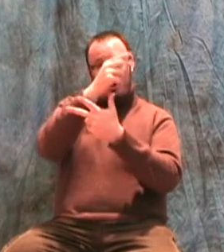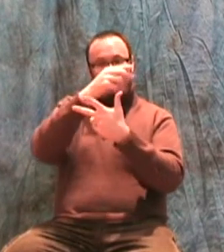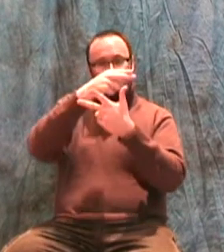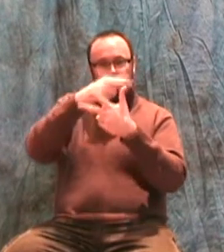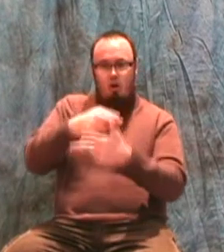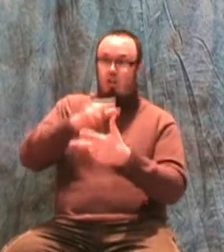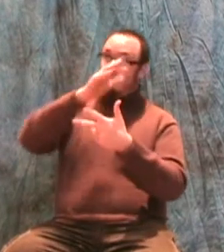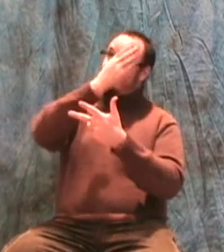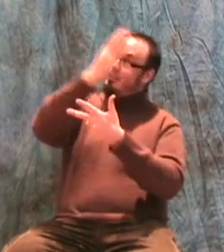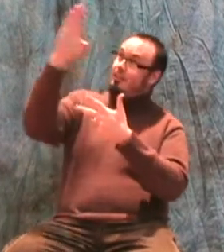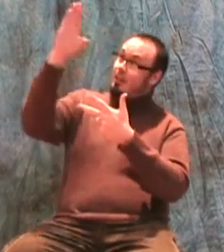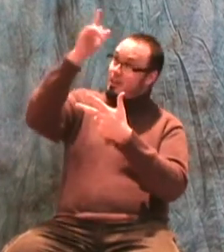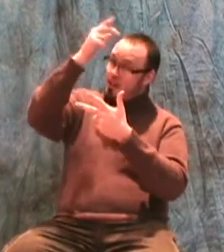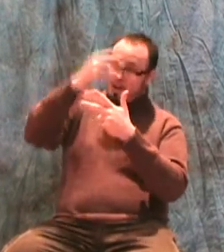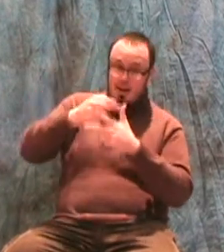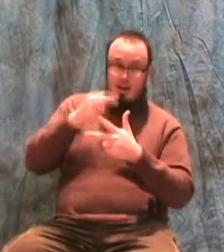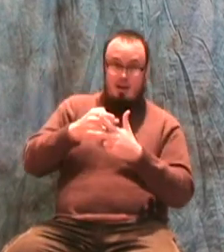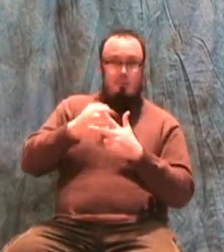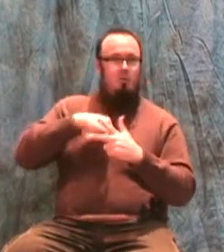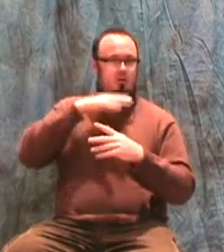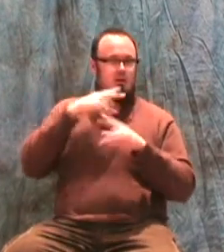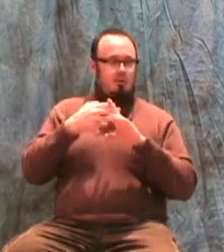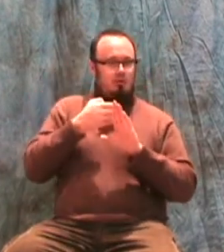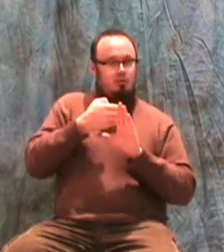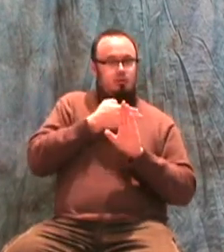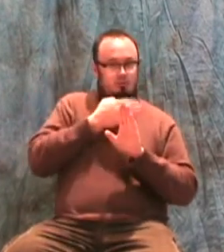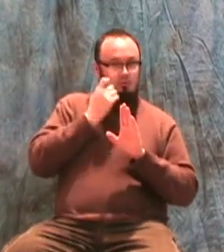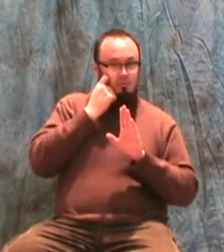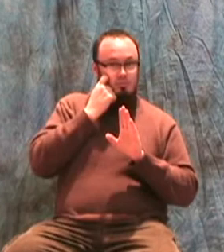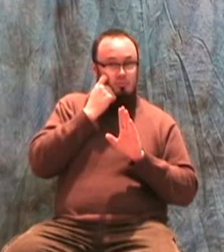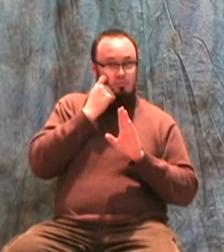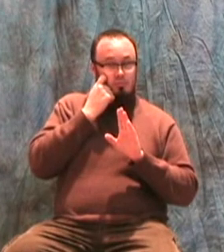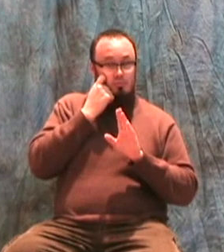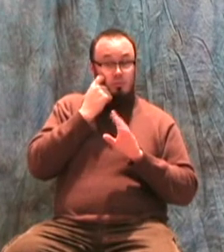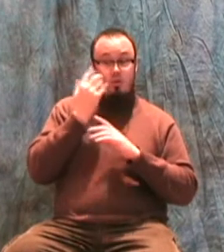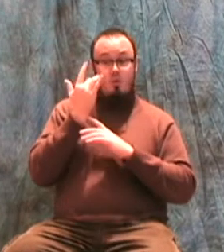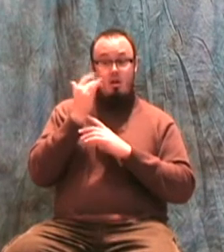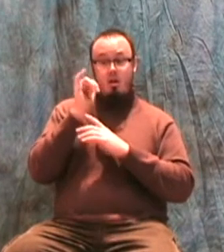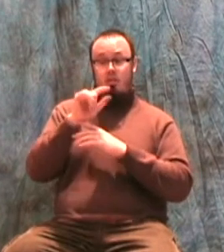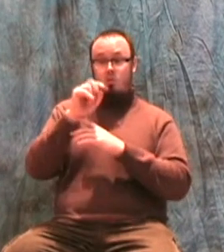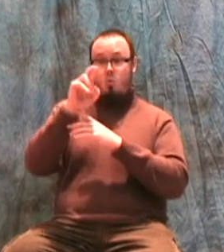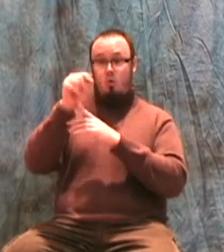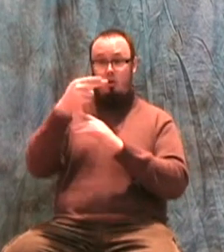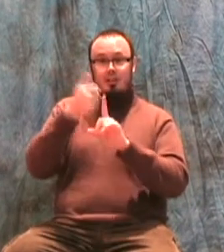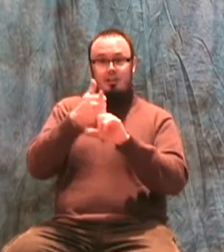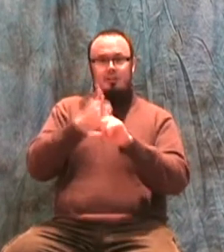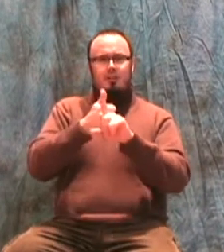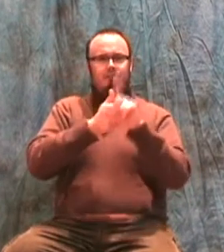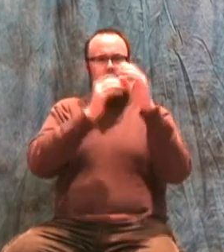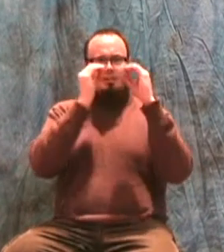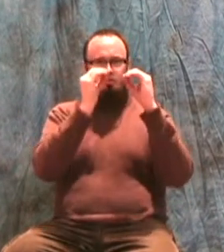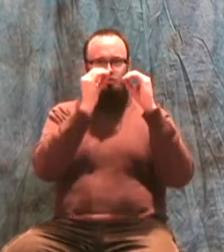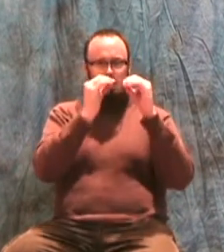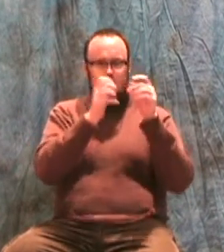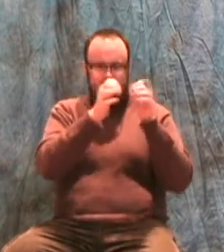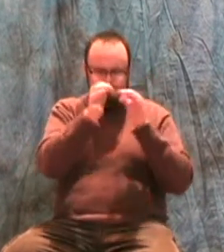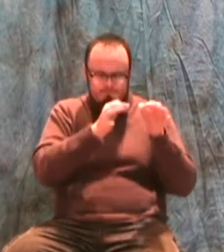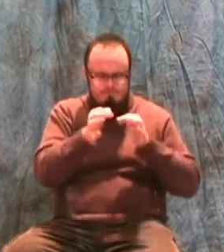God's name as we mentioned previously because it is the instruction manual of how to connect to God